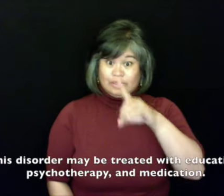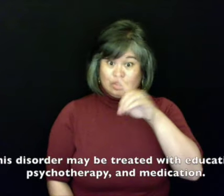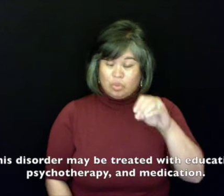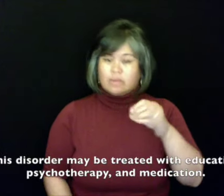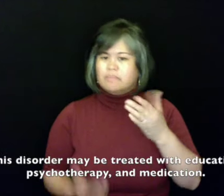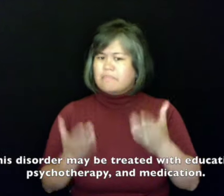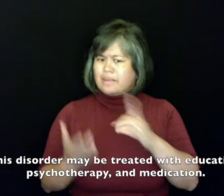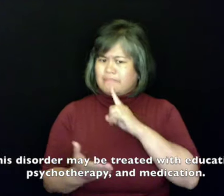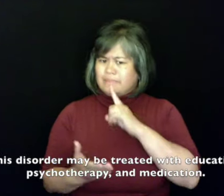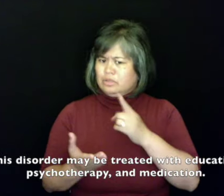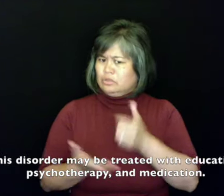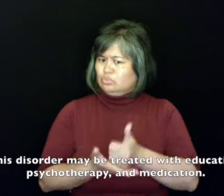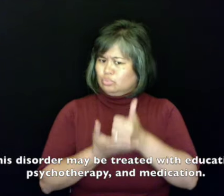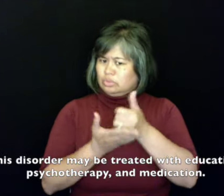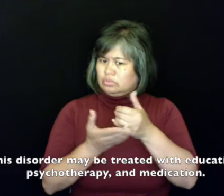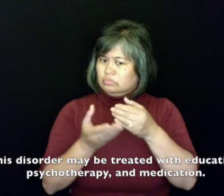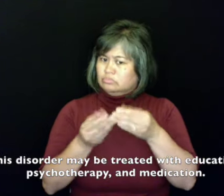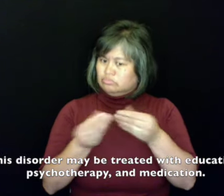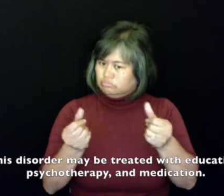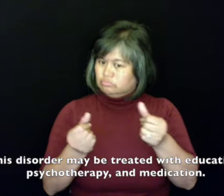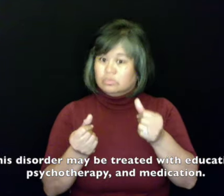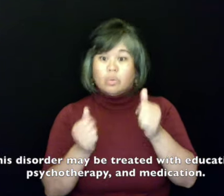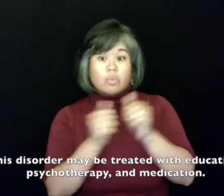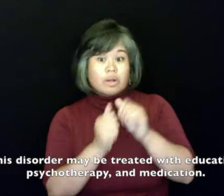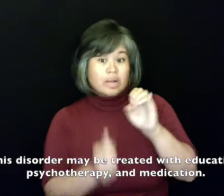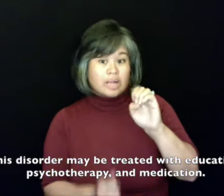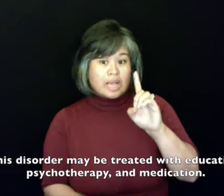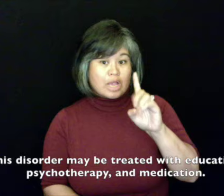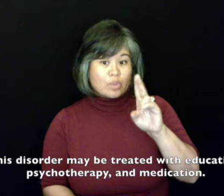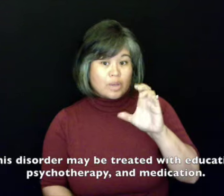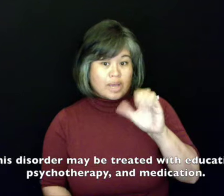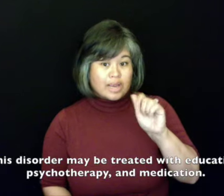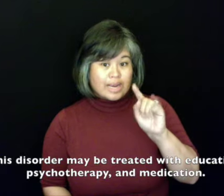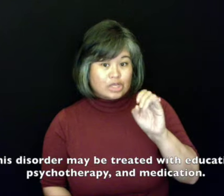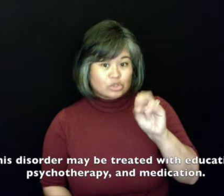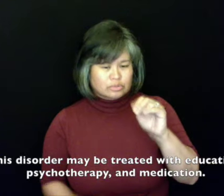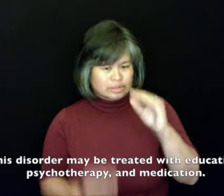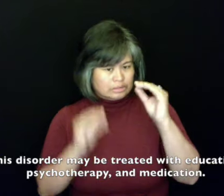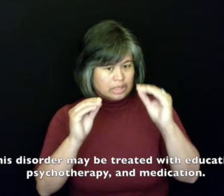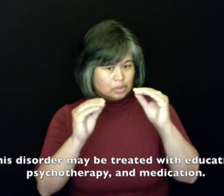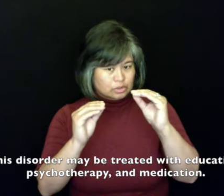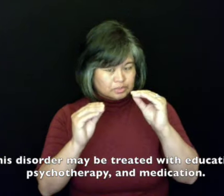This disorder may be treated with education, psychotherapy, and medication.